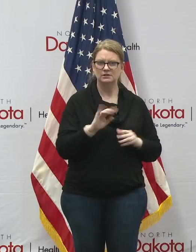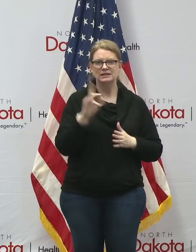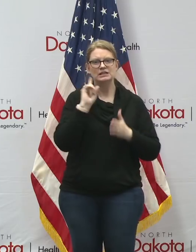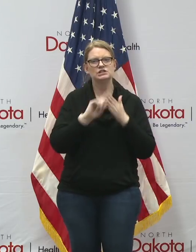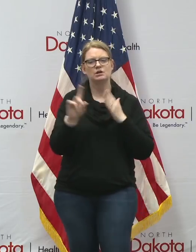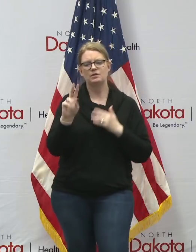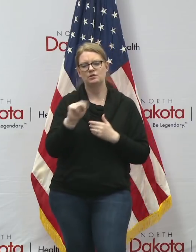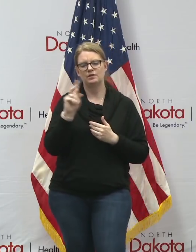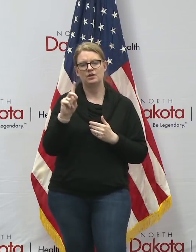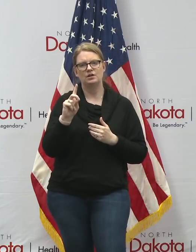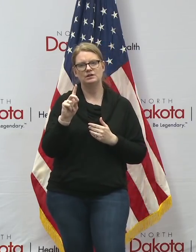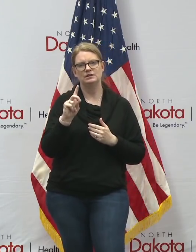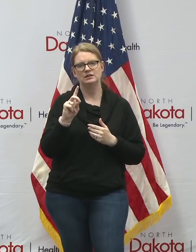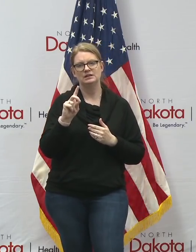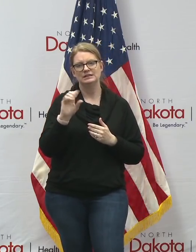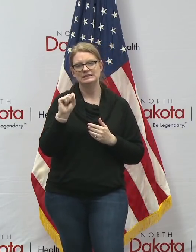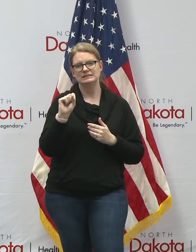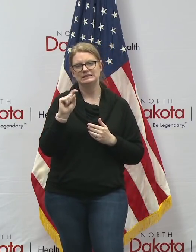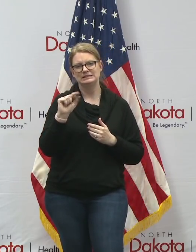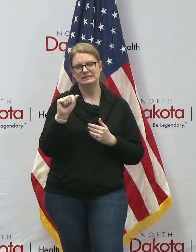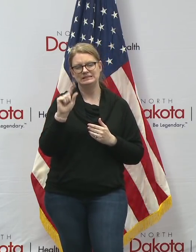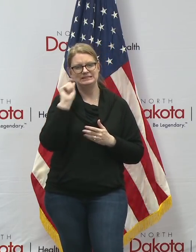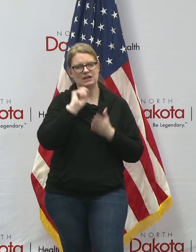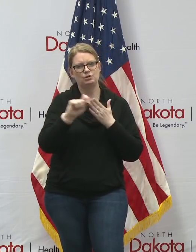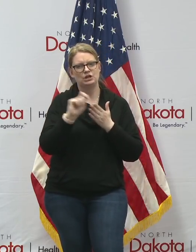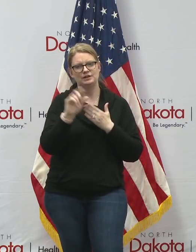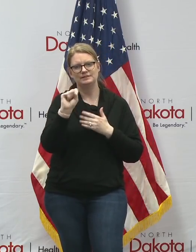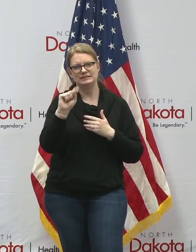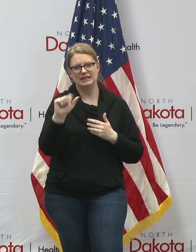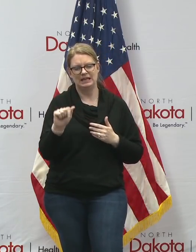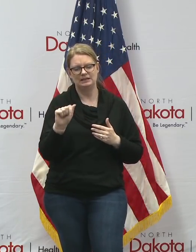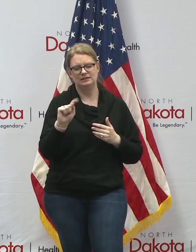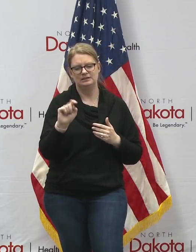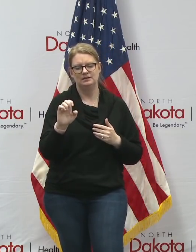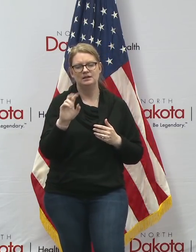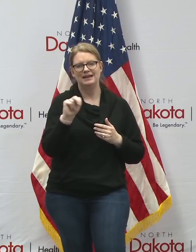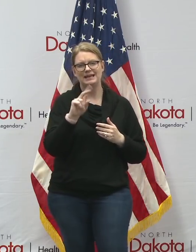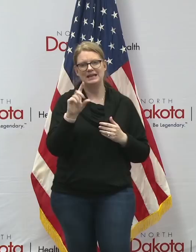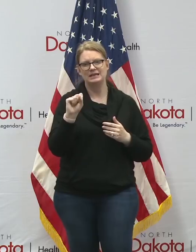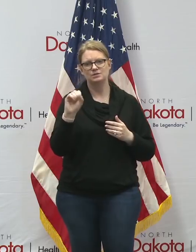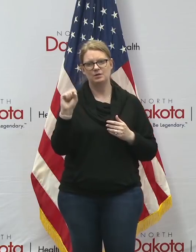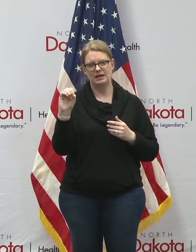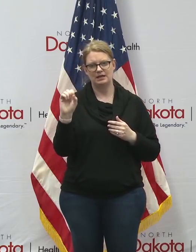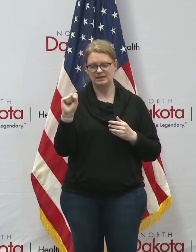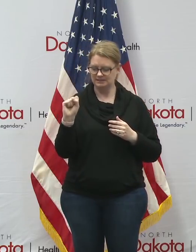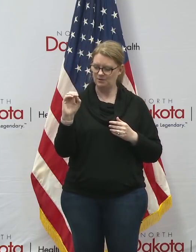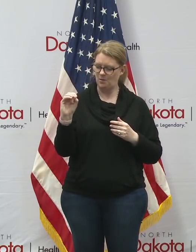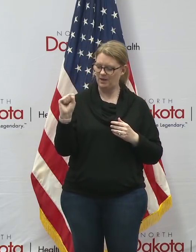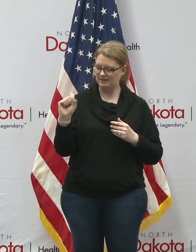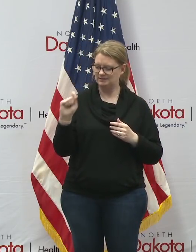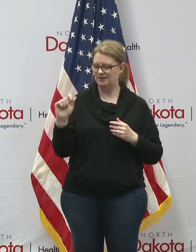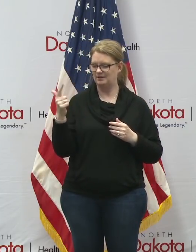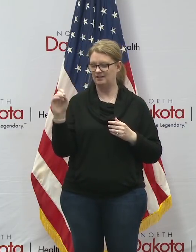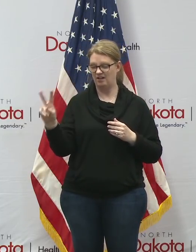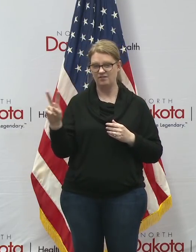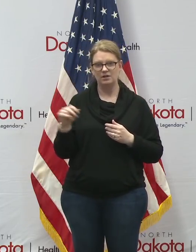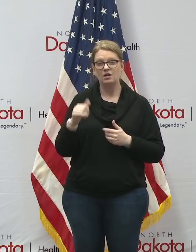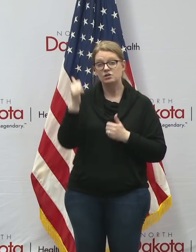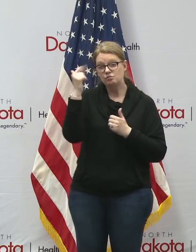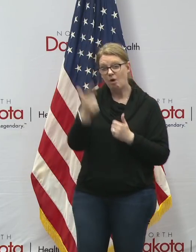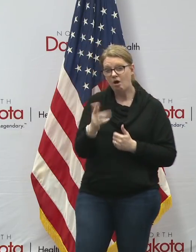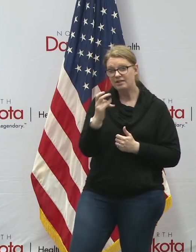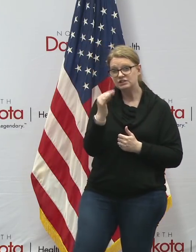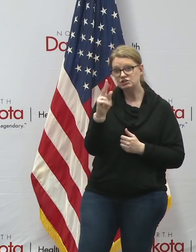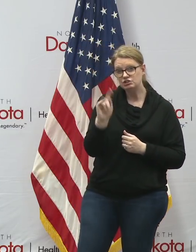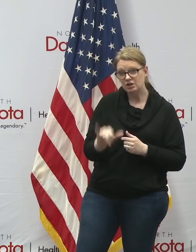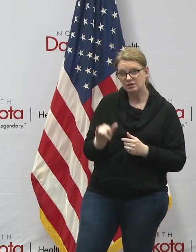by the way the sos.nd.gov every charity that solicits money is required to be registered and so check